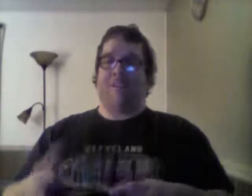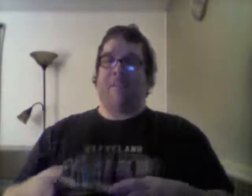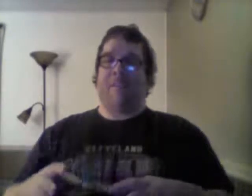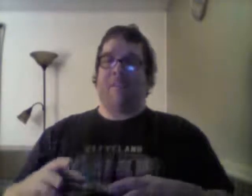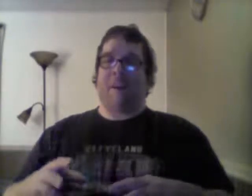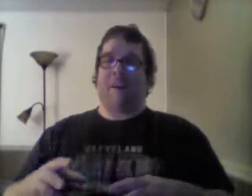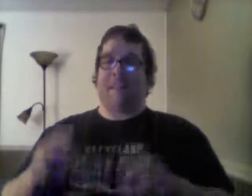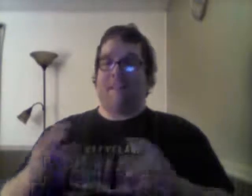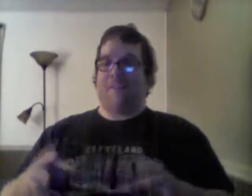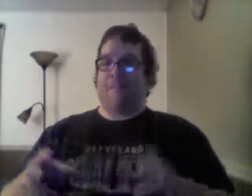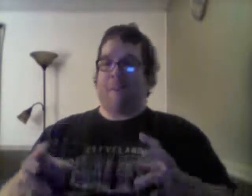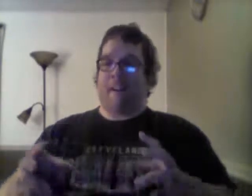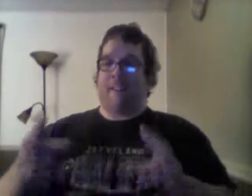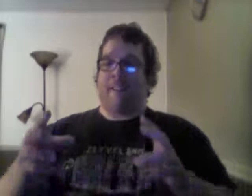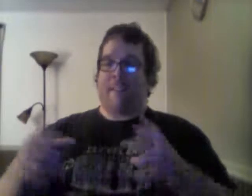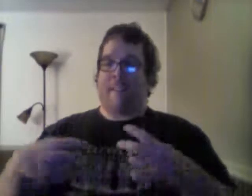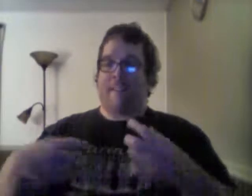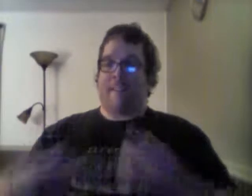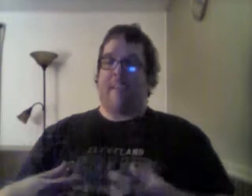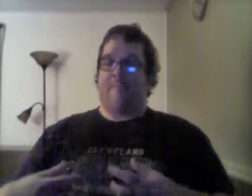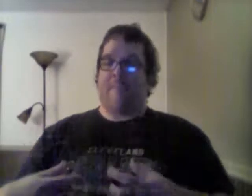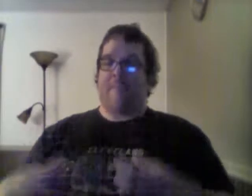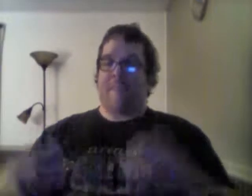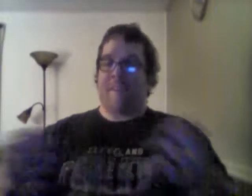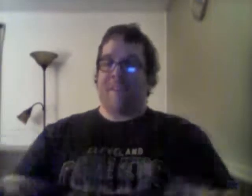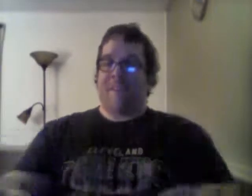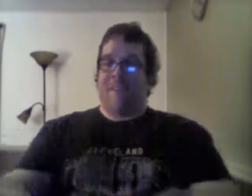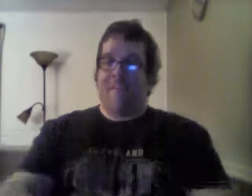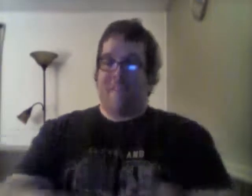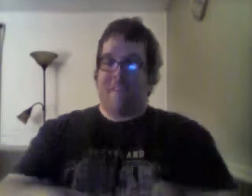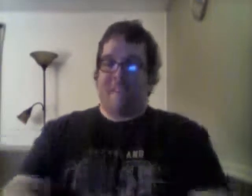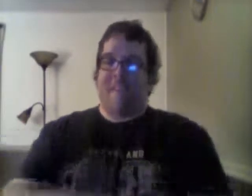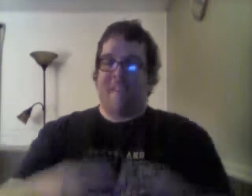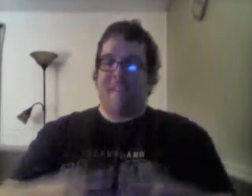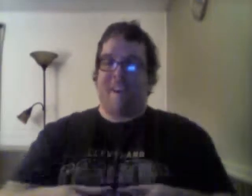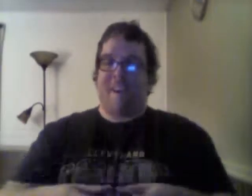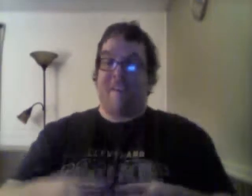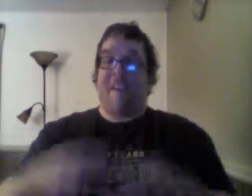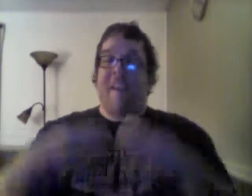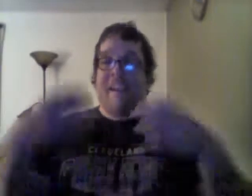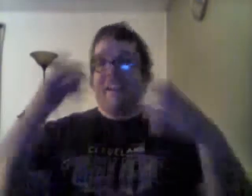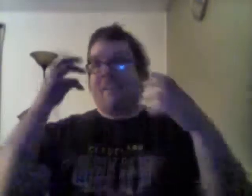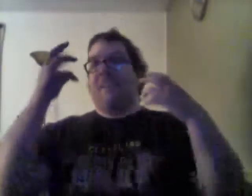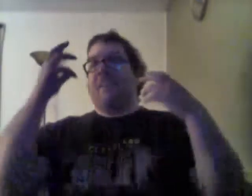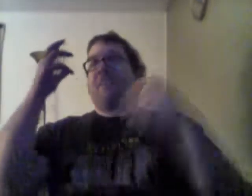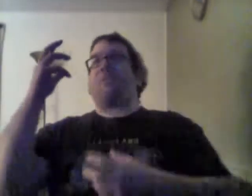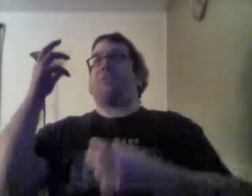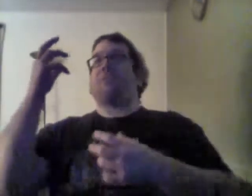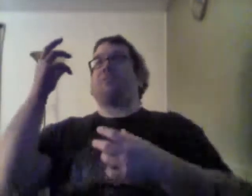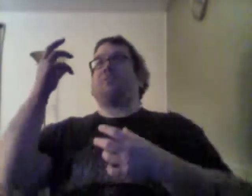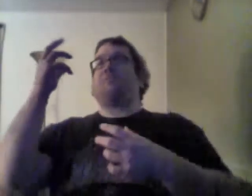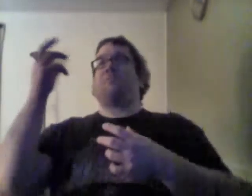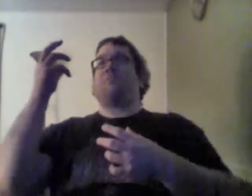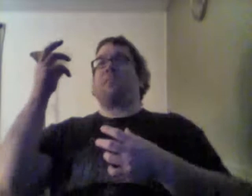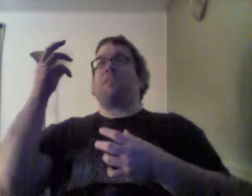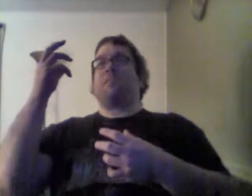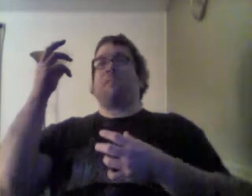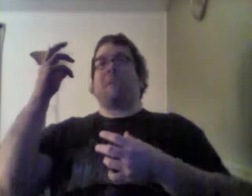open this box. They give her a box to take with her into the fucking coffin. And, of course, the majority of the movie,